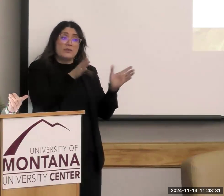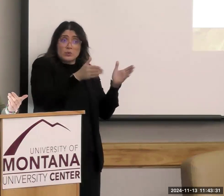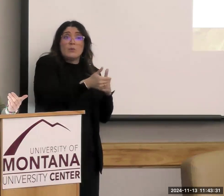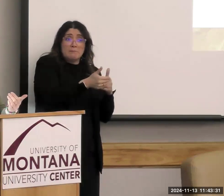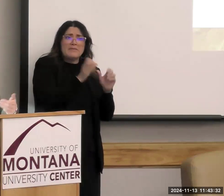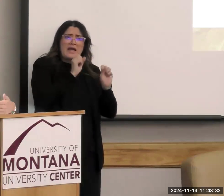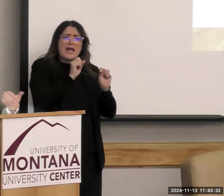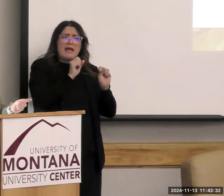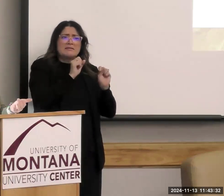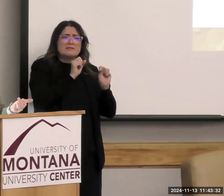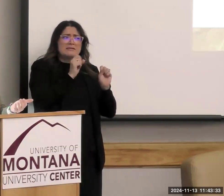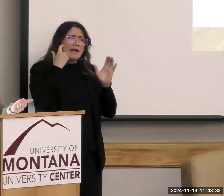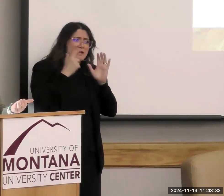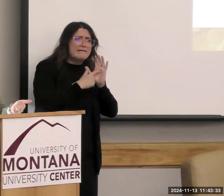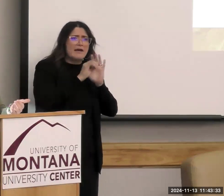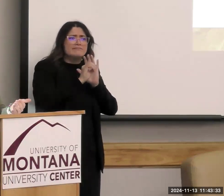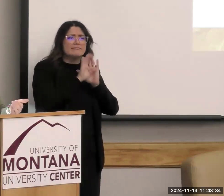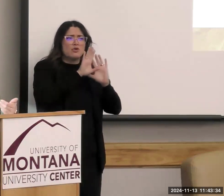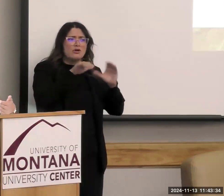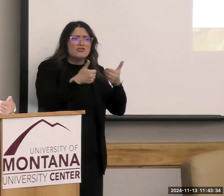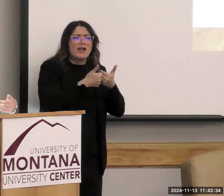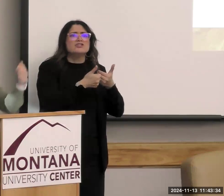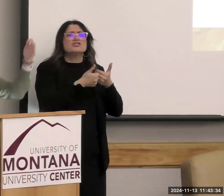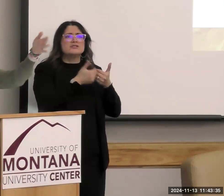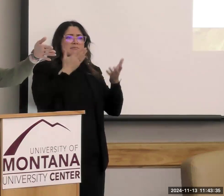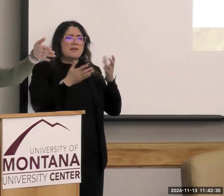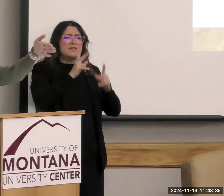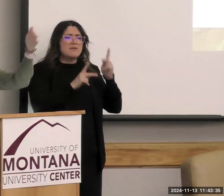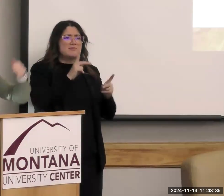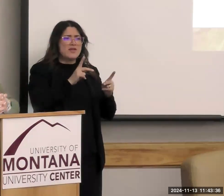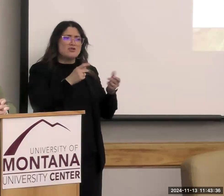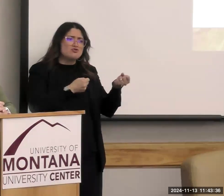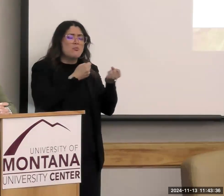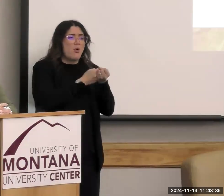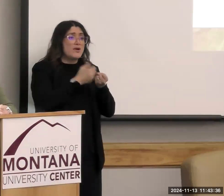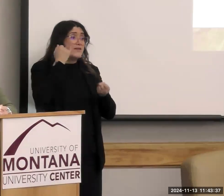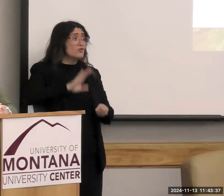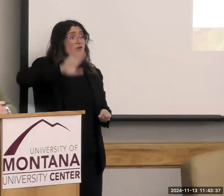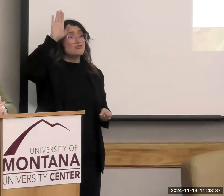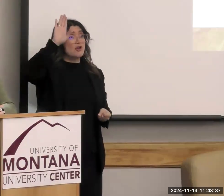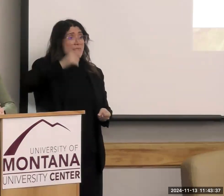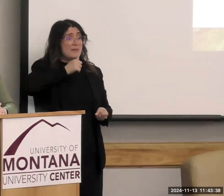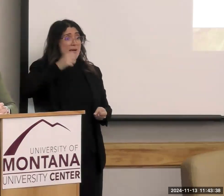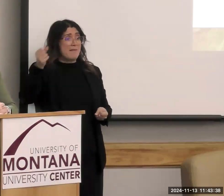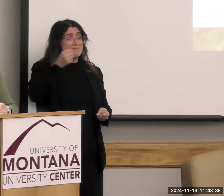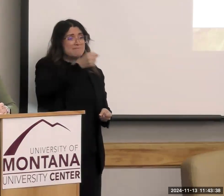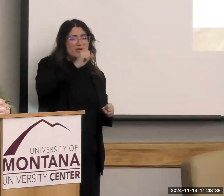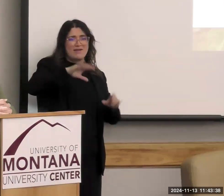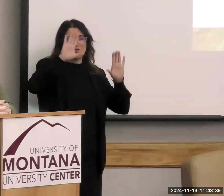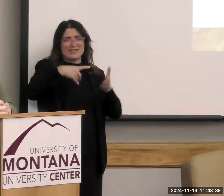challenges, maybe through your experience or individuals that you support, if you'd raise your hand, we'll get the mic to you and we can have a great discussion.